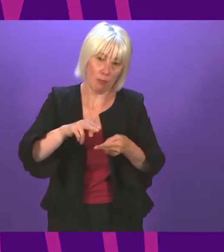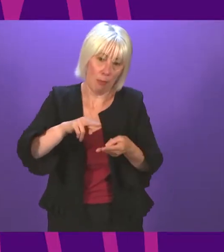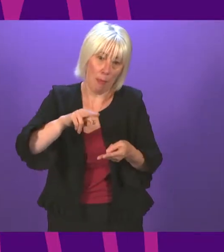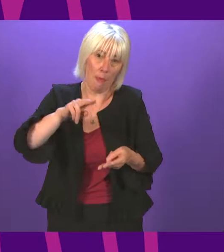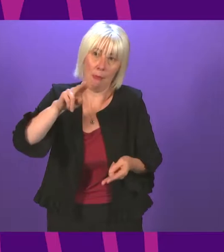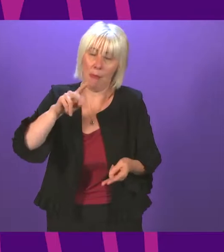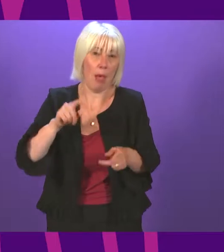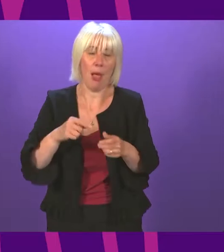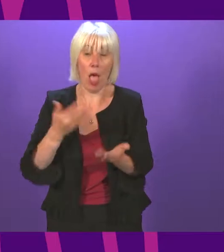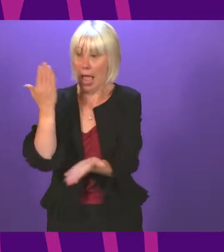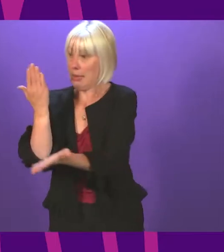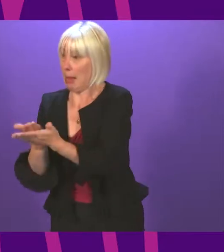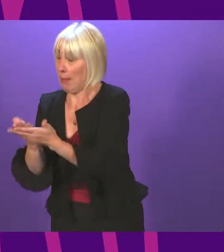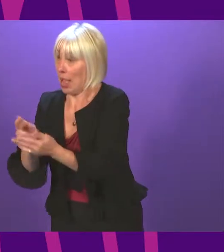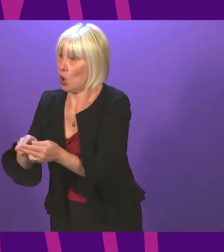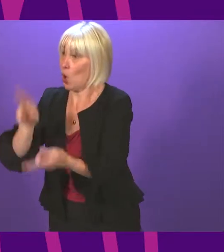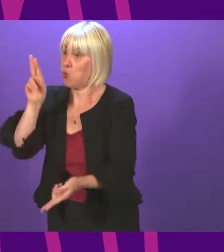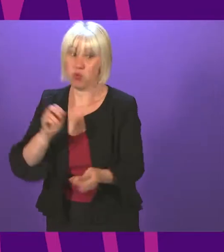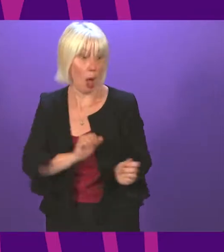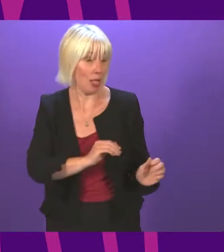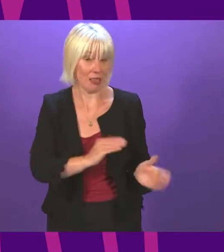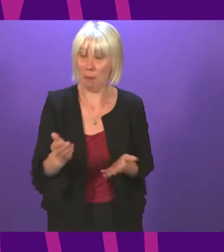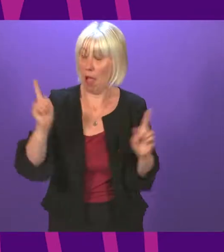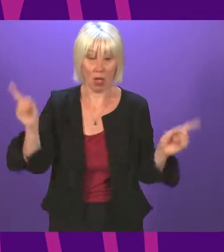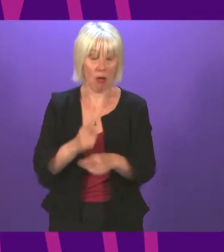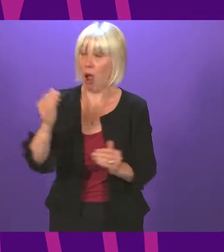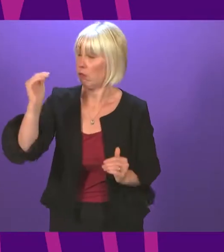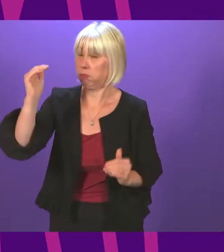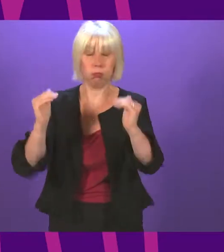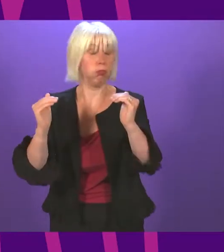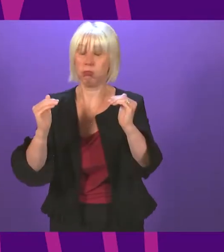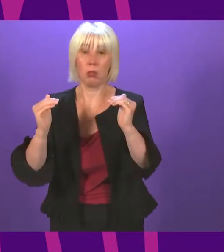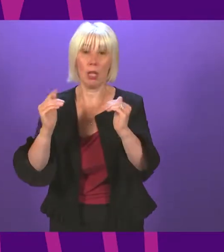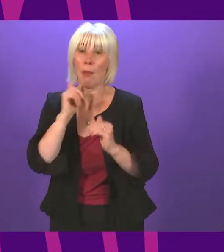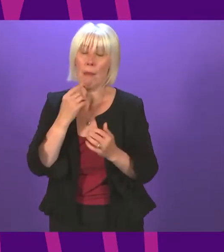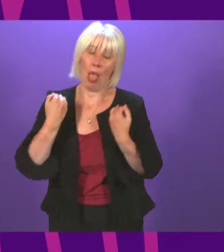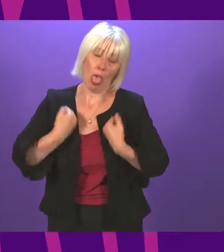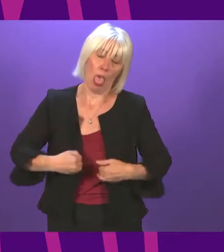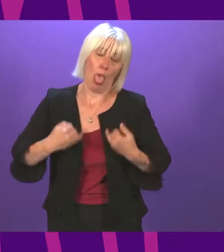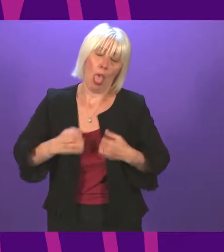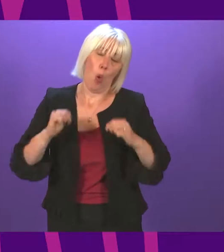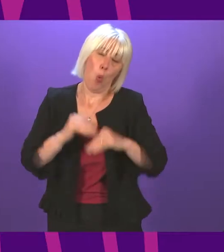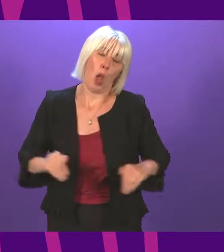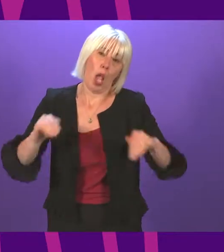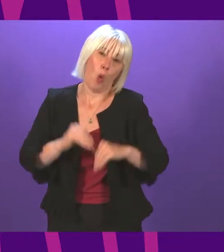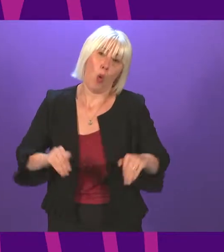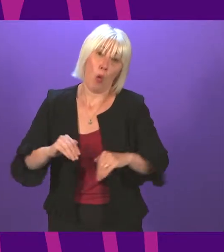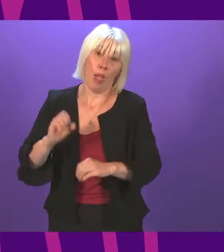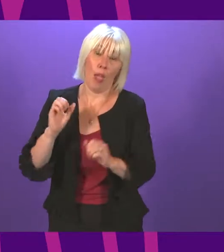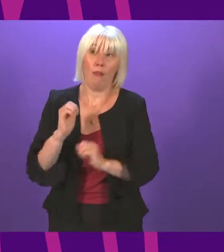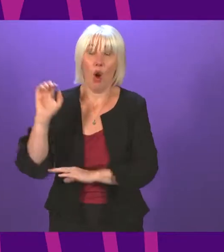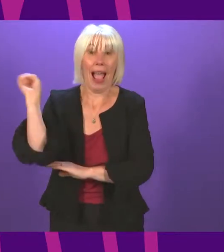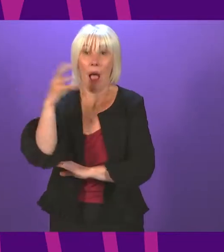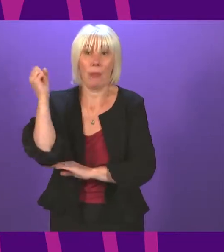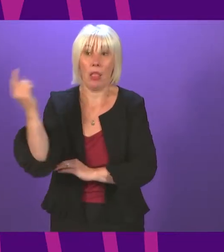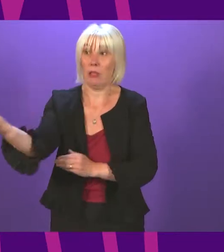keep pace with demand. There are examples of people who are seriously ill waiting for hours and hours before an ambulance arrives. In